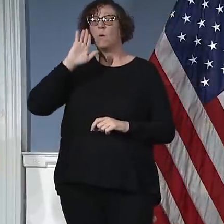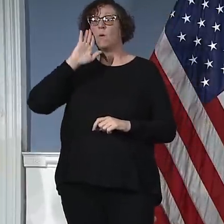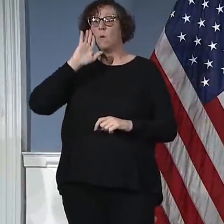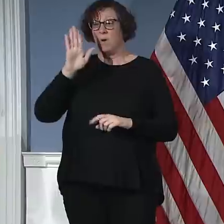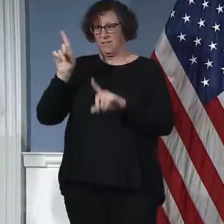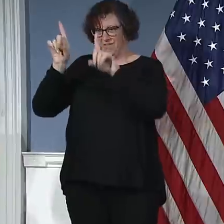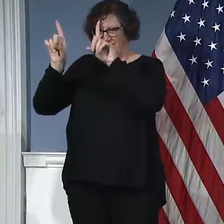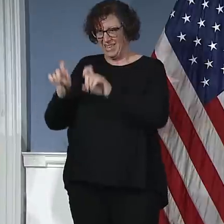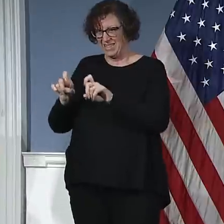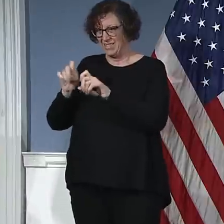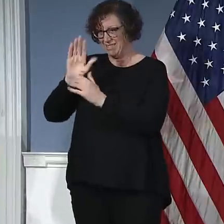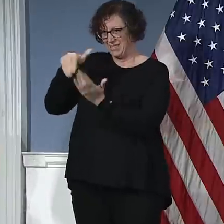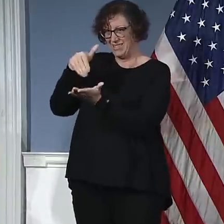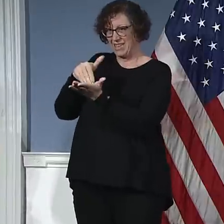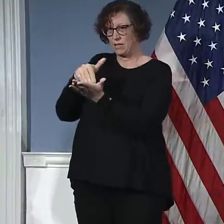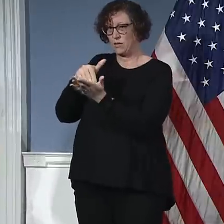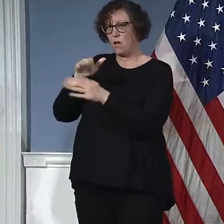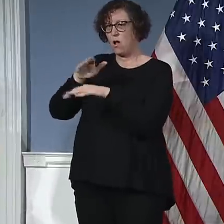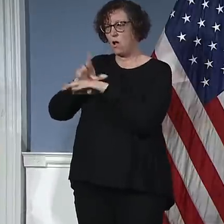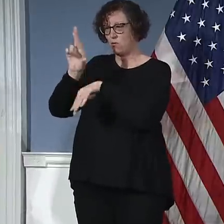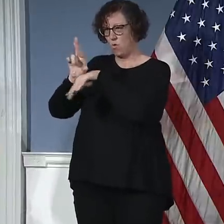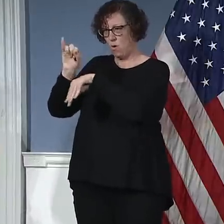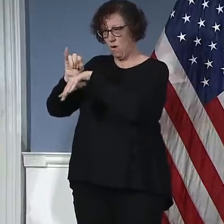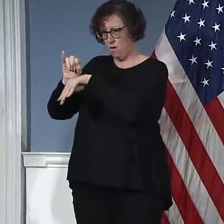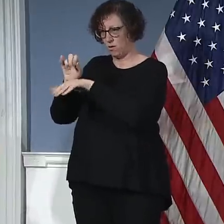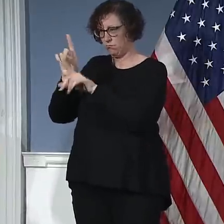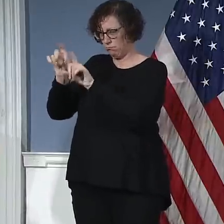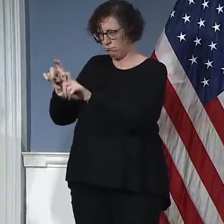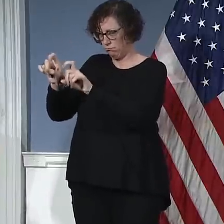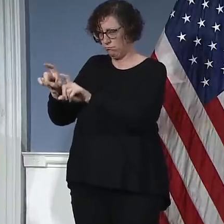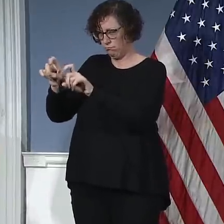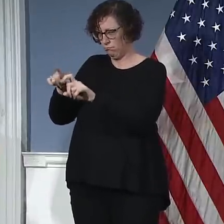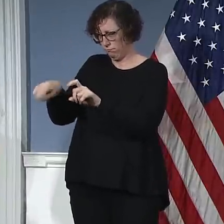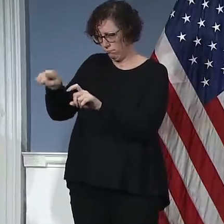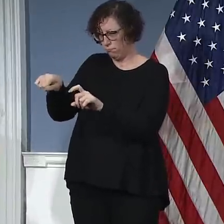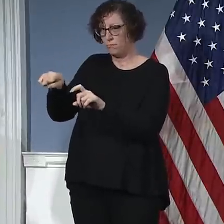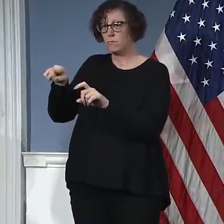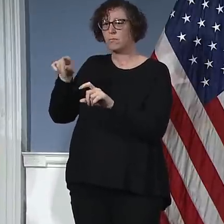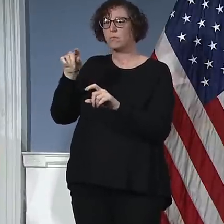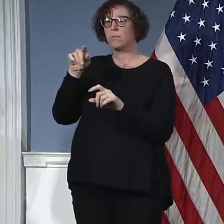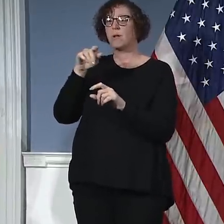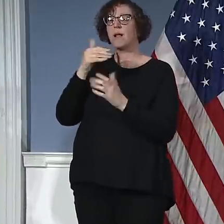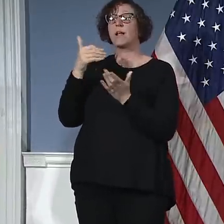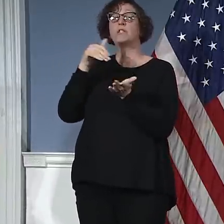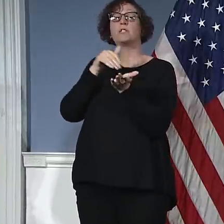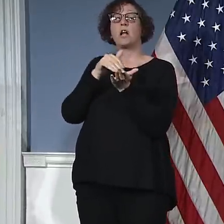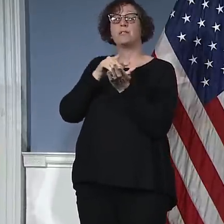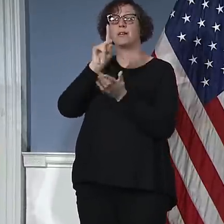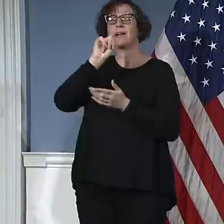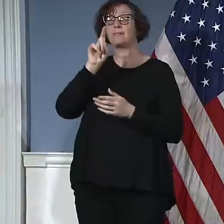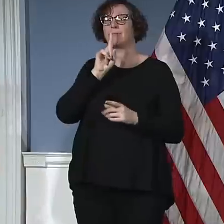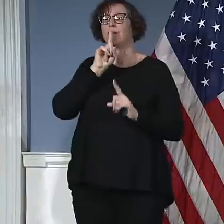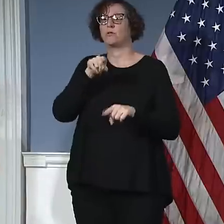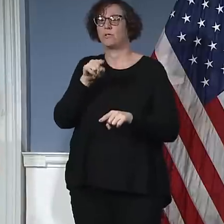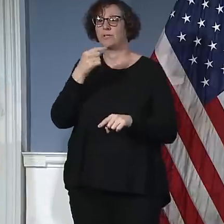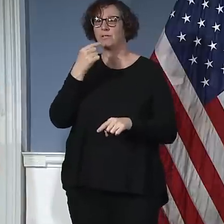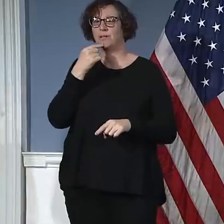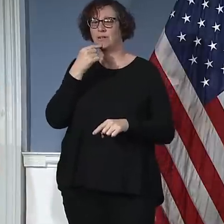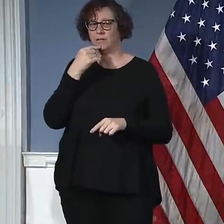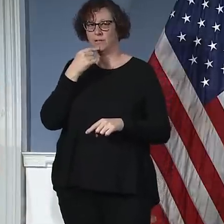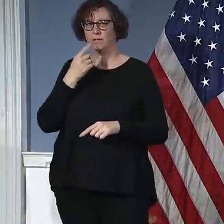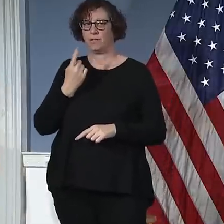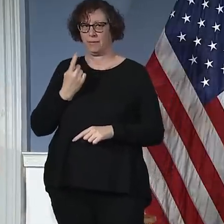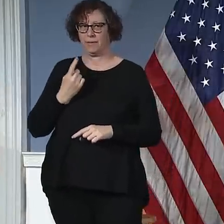or for Rikers, Dr. Katz, you want to speak to that? Yes, sir. So we follow for inmates the same